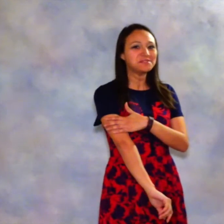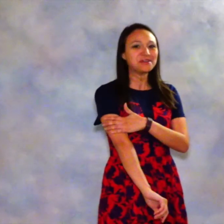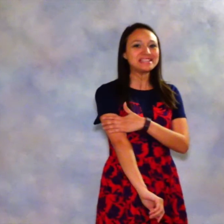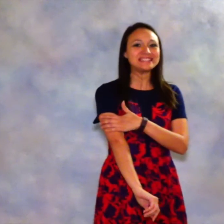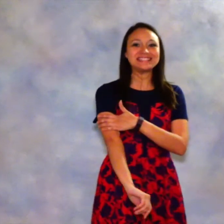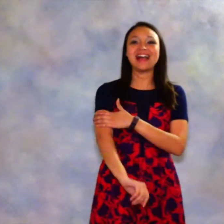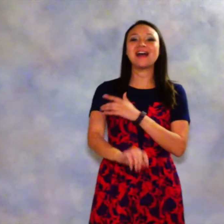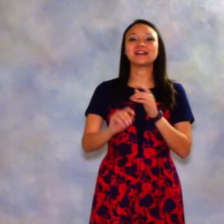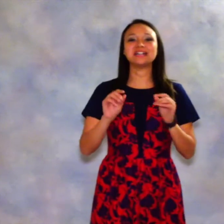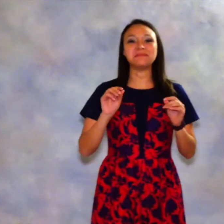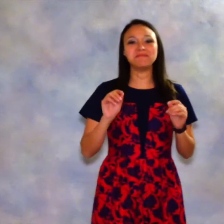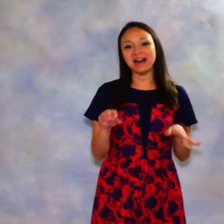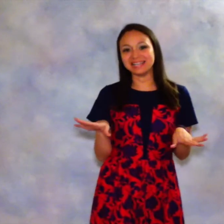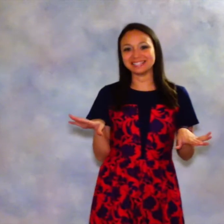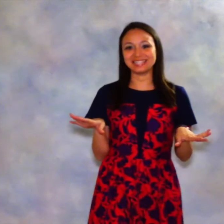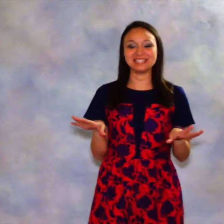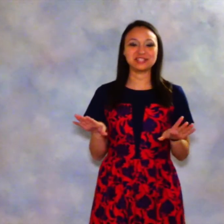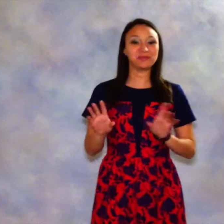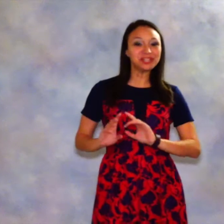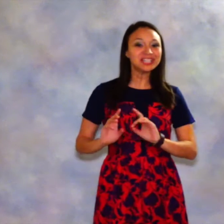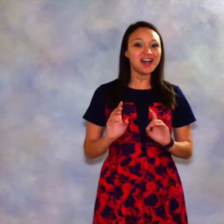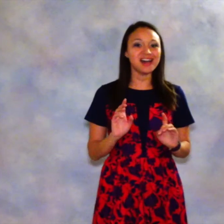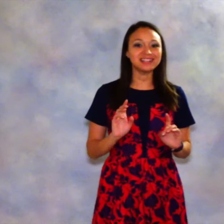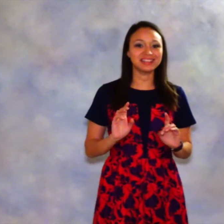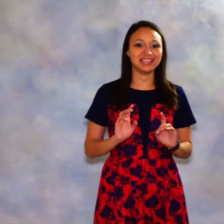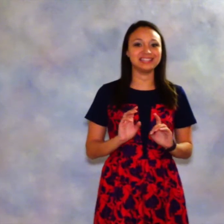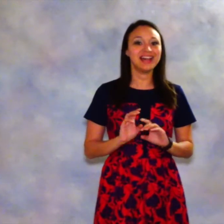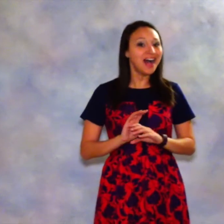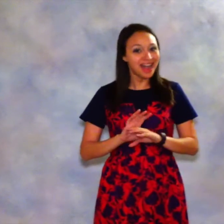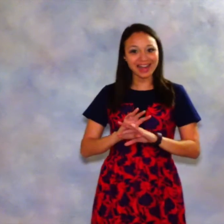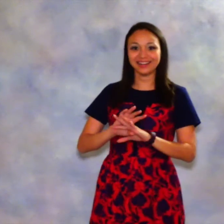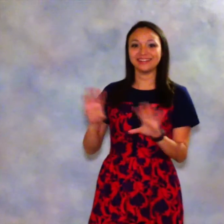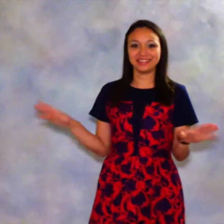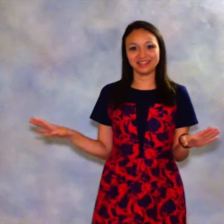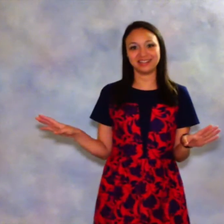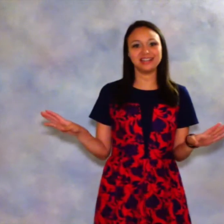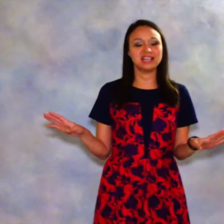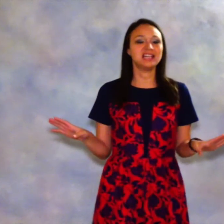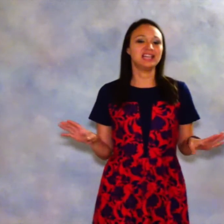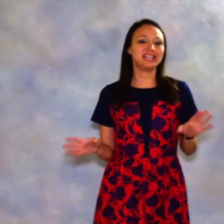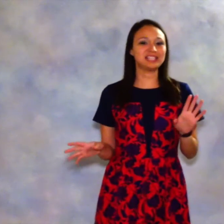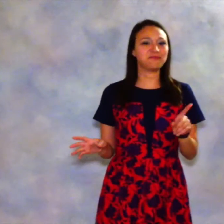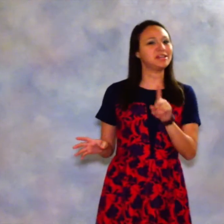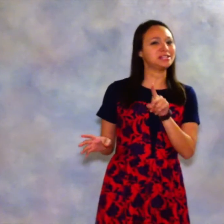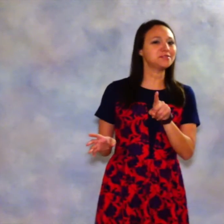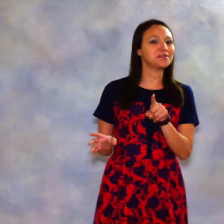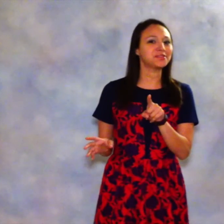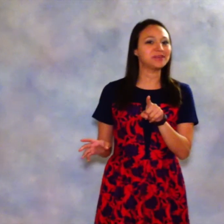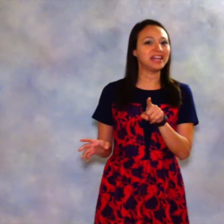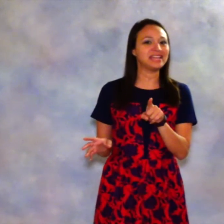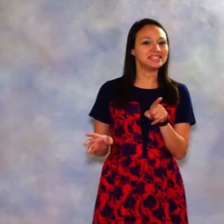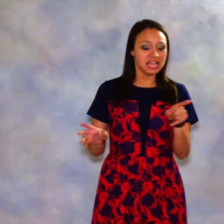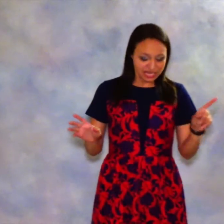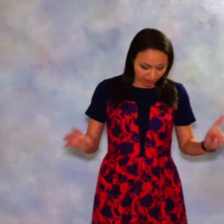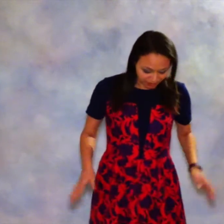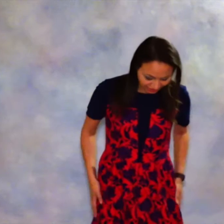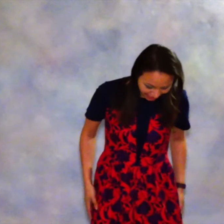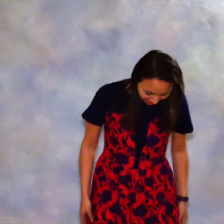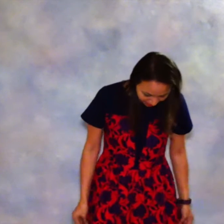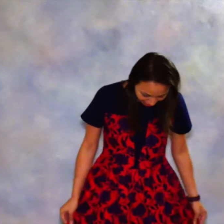dresses are a must because it's really hot the entire year except for like two or three days. Now what I like about